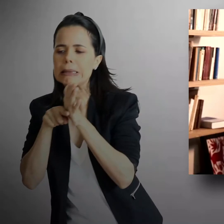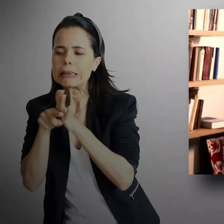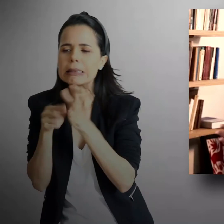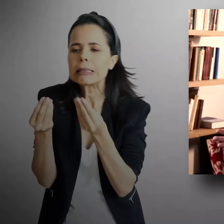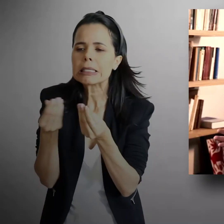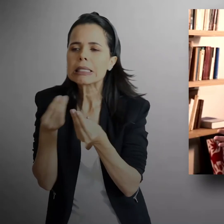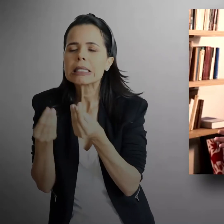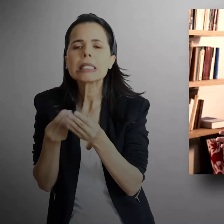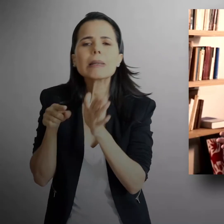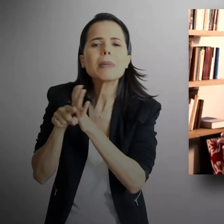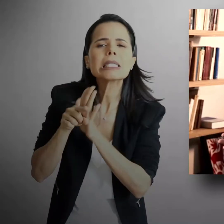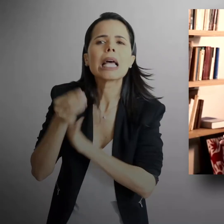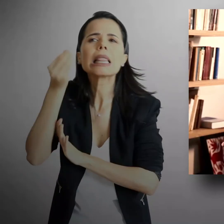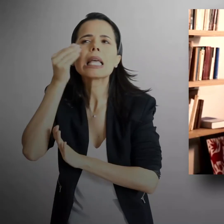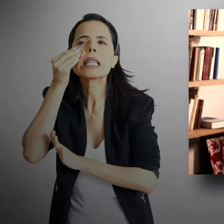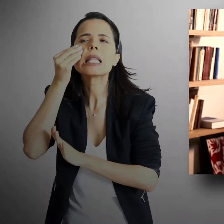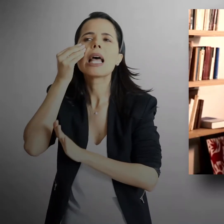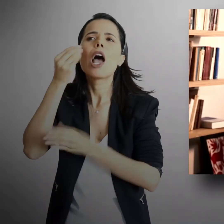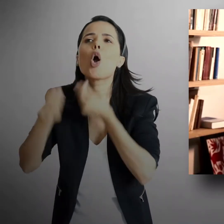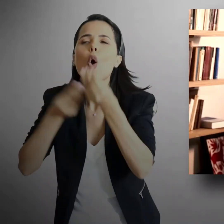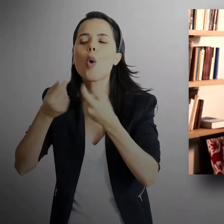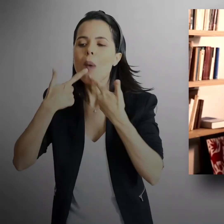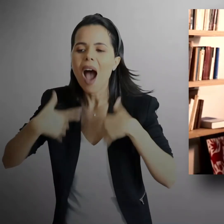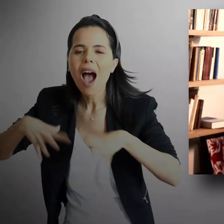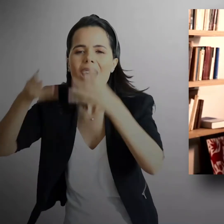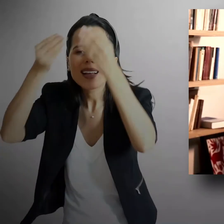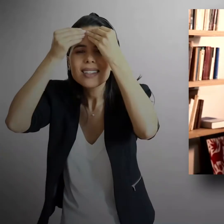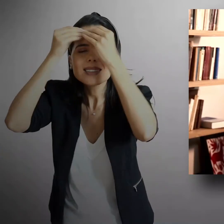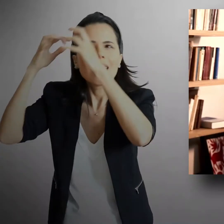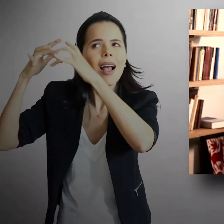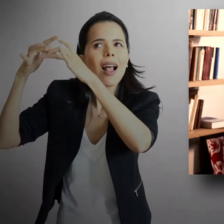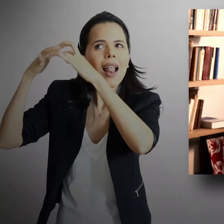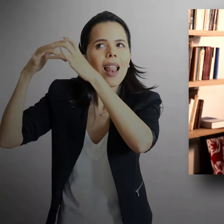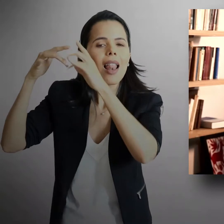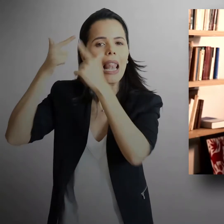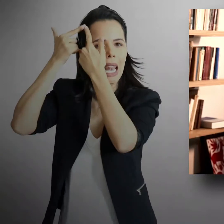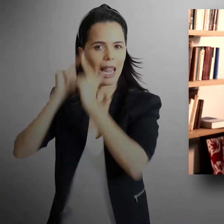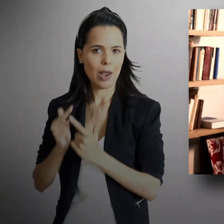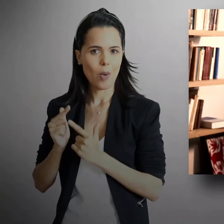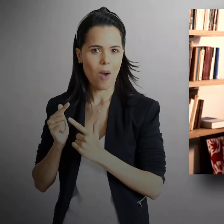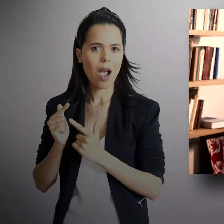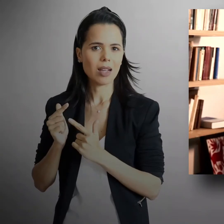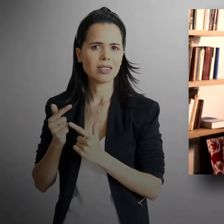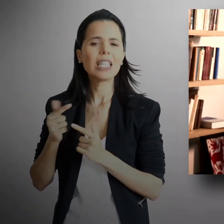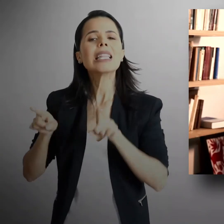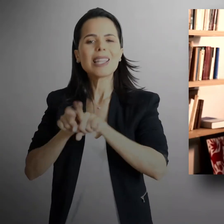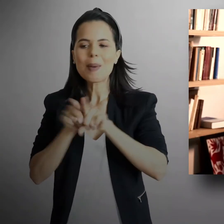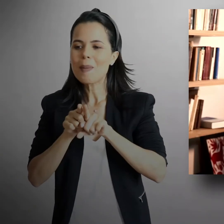possible varieties of language, and so on. That's a crucial task for the future, which, in fact, is